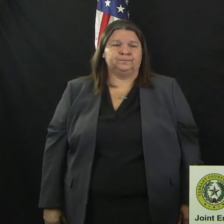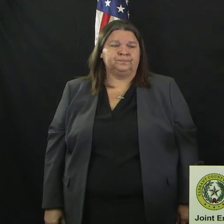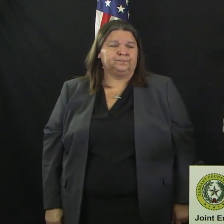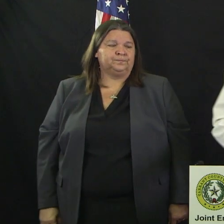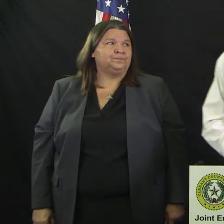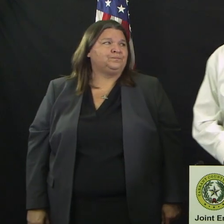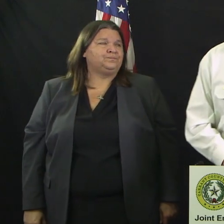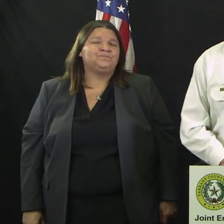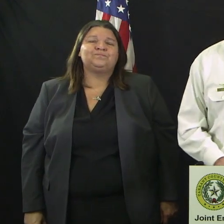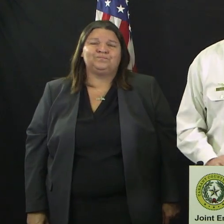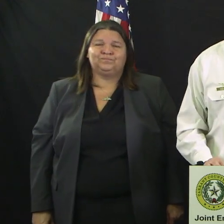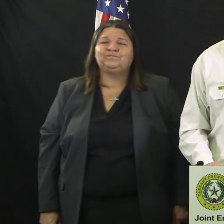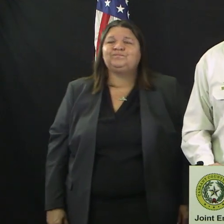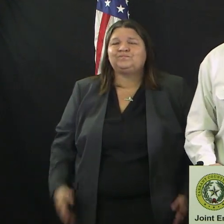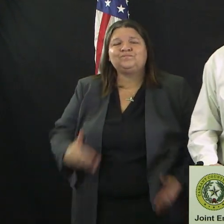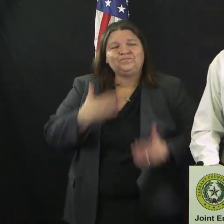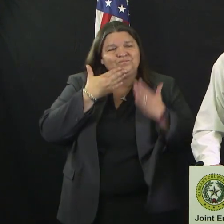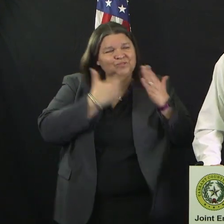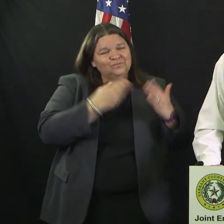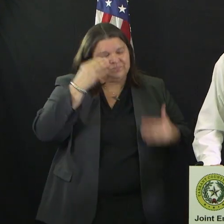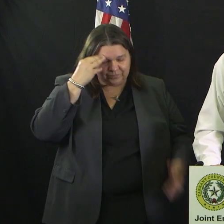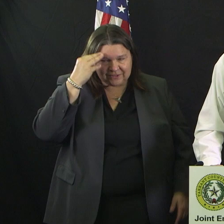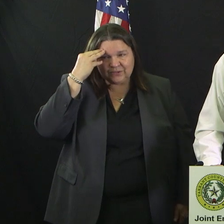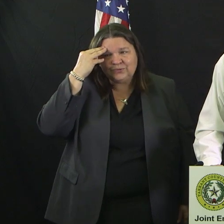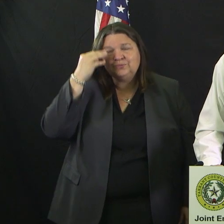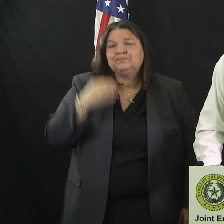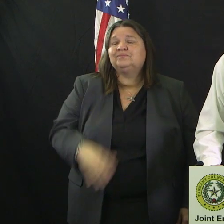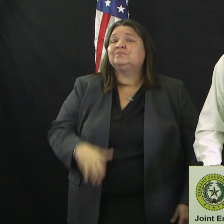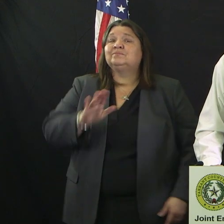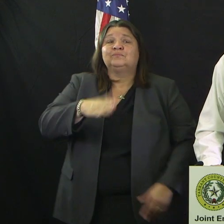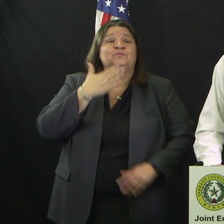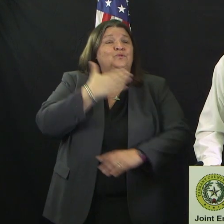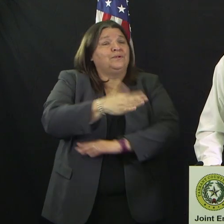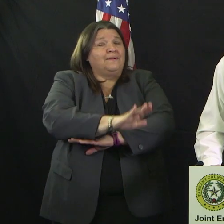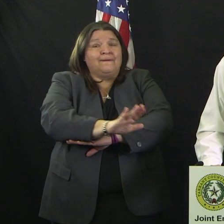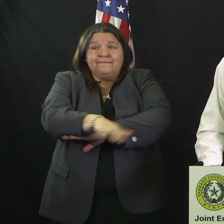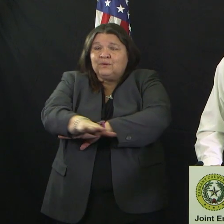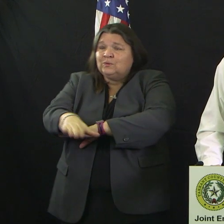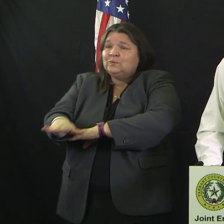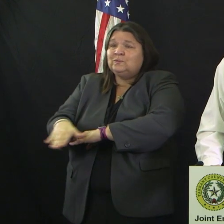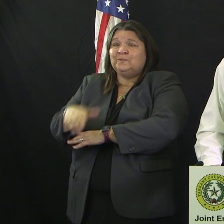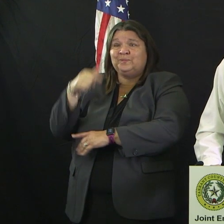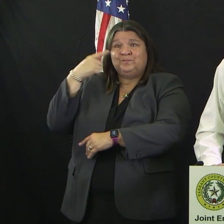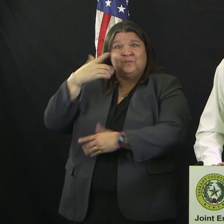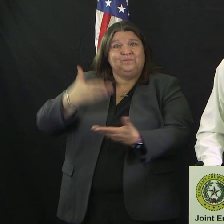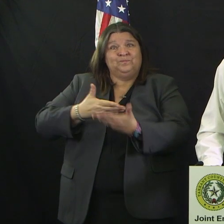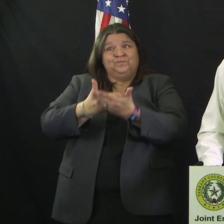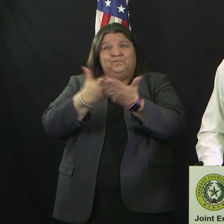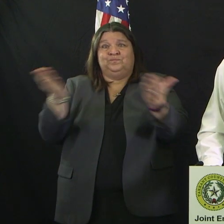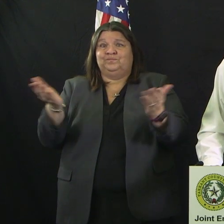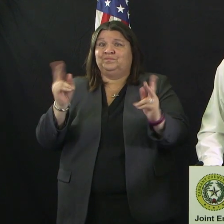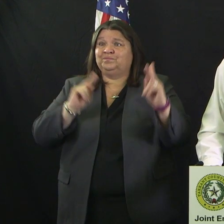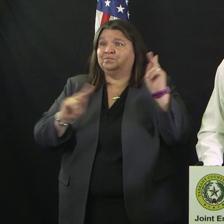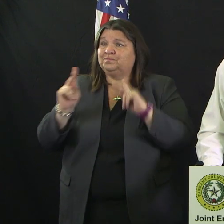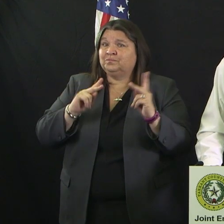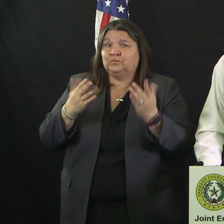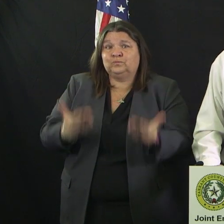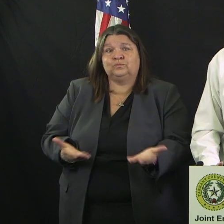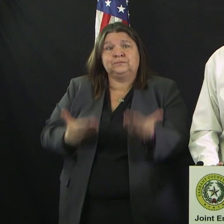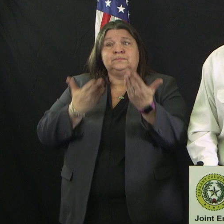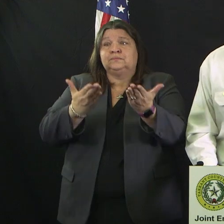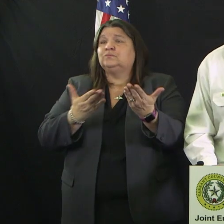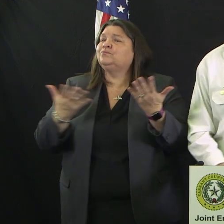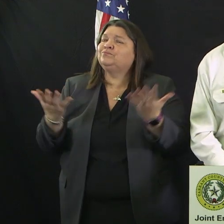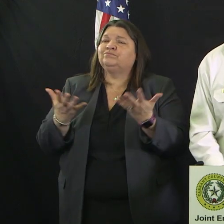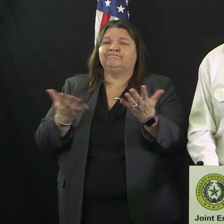Thank you, Mayor. Good evening. As far as the public health recommendations, they continue to remain the same. We're